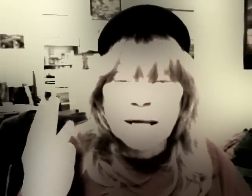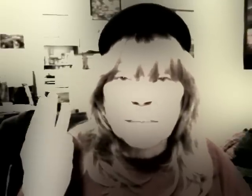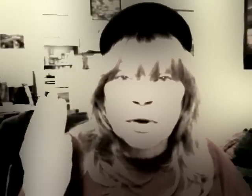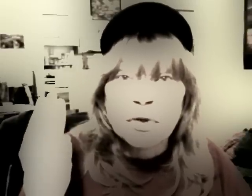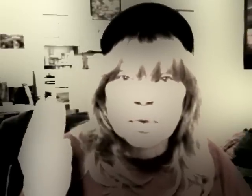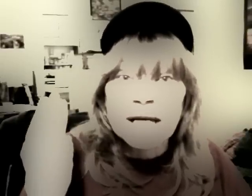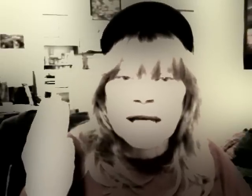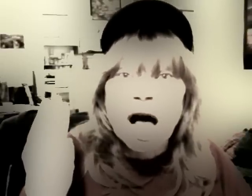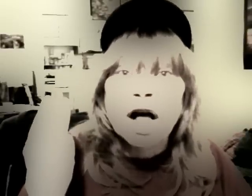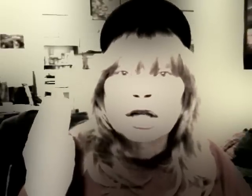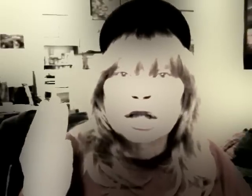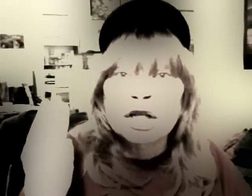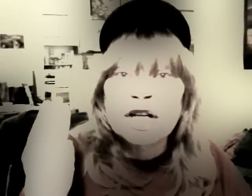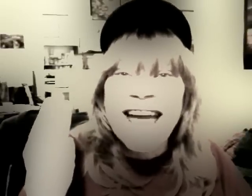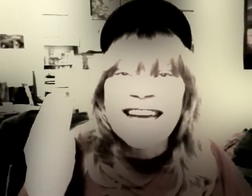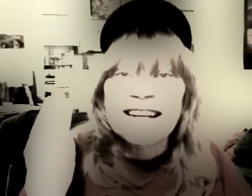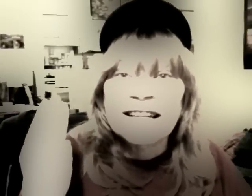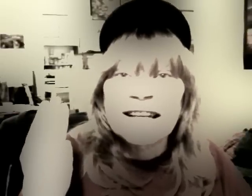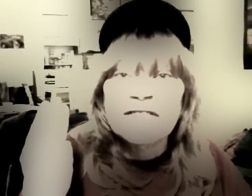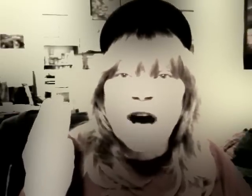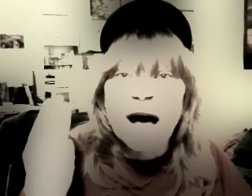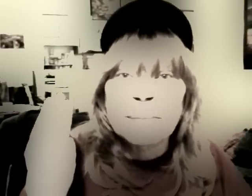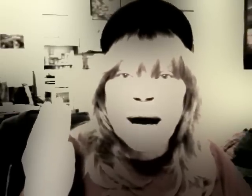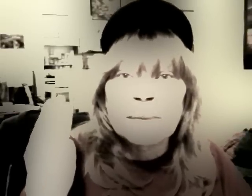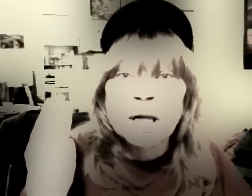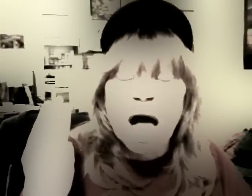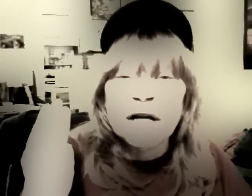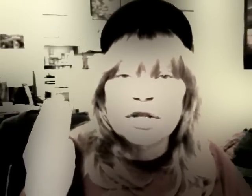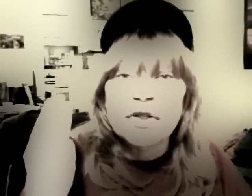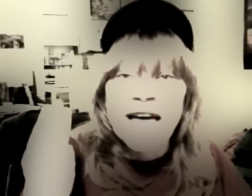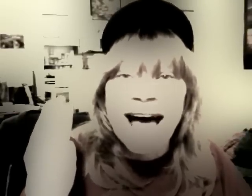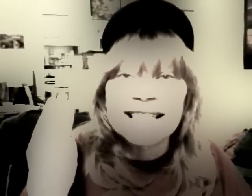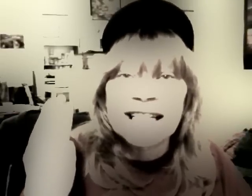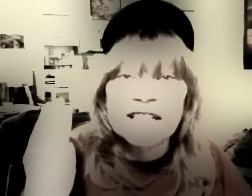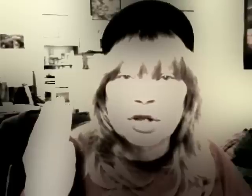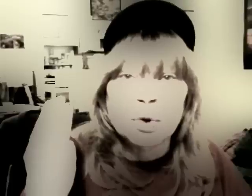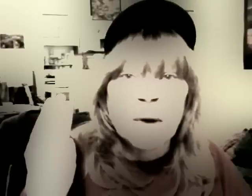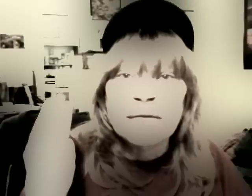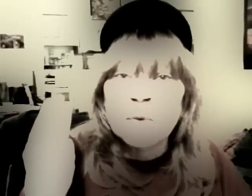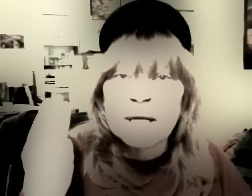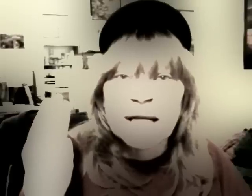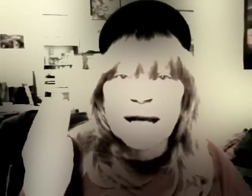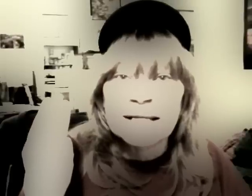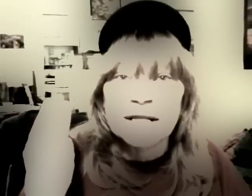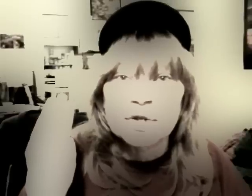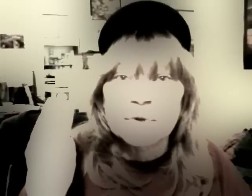Number three, learn and live on Bible under that teacher, whoever it was God sent you to.